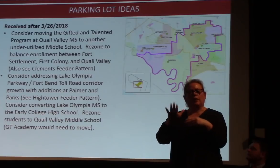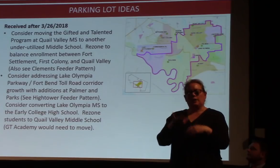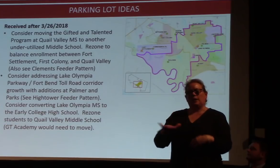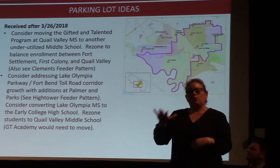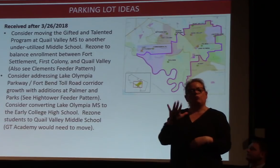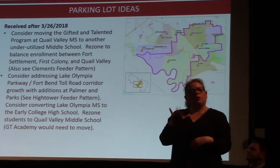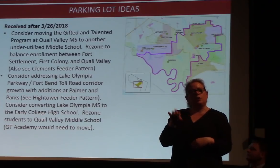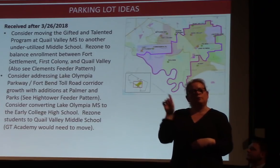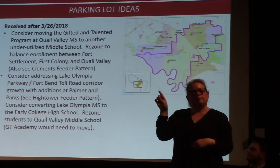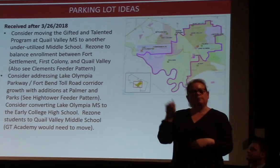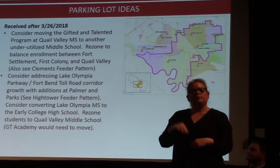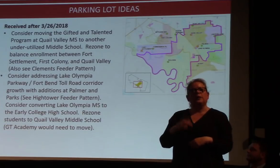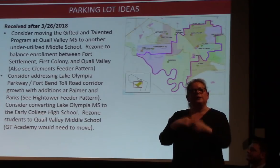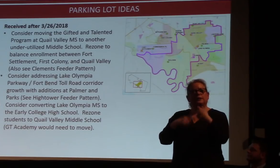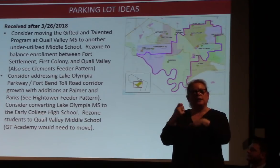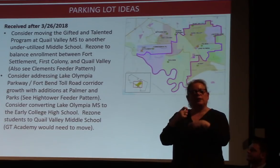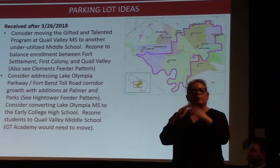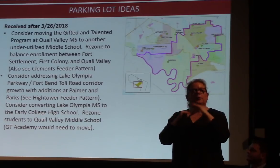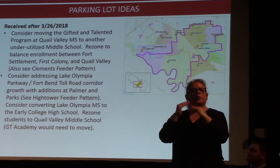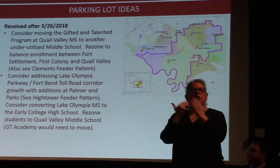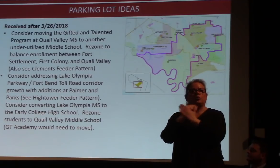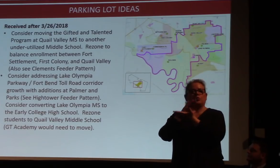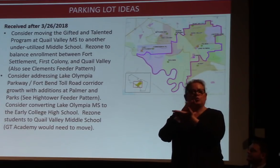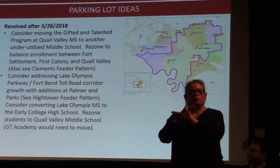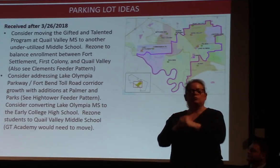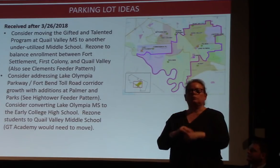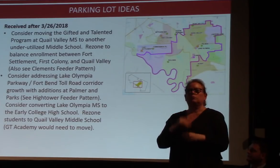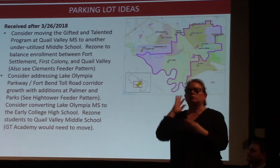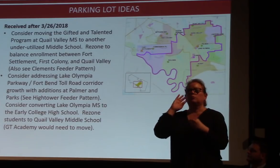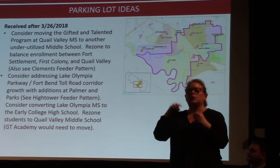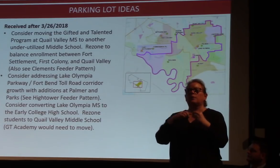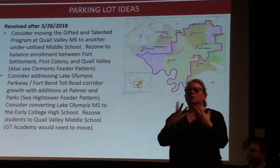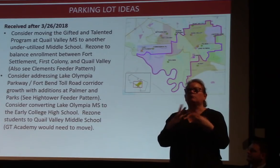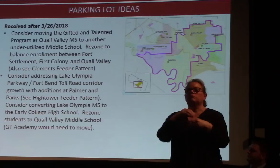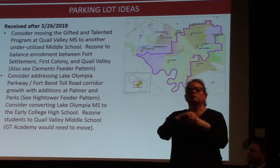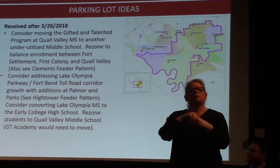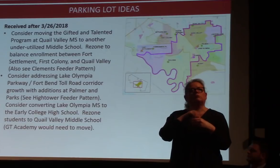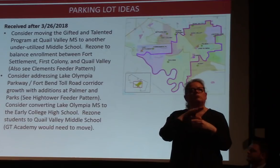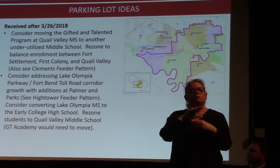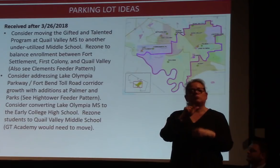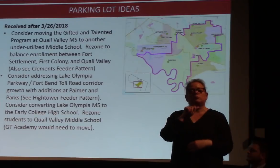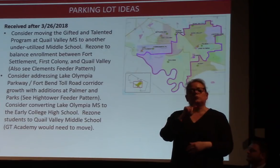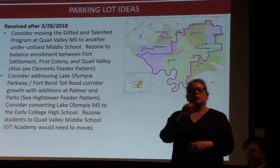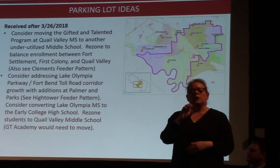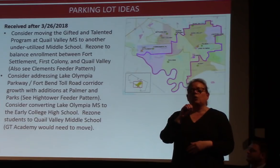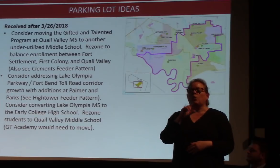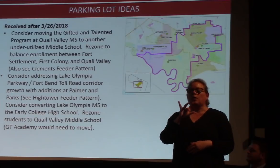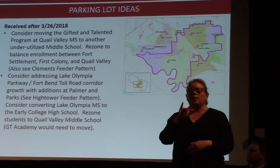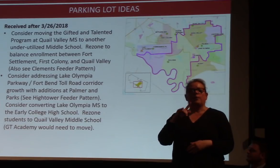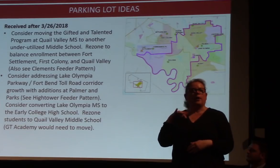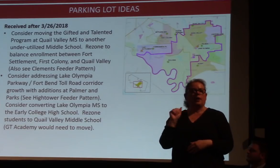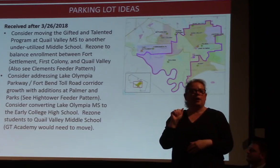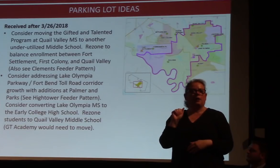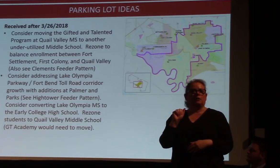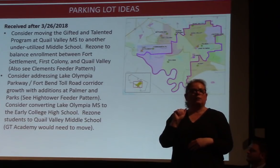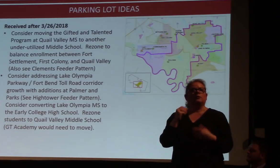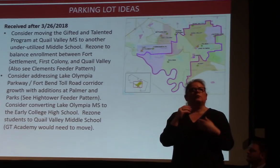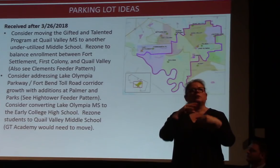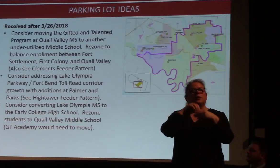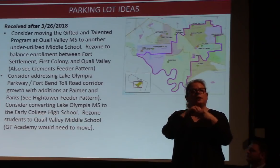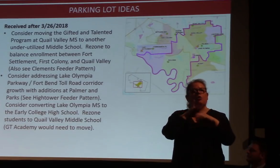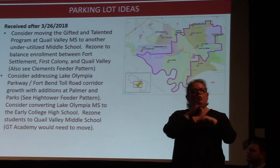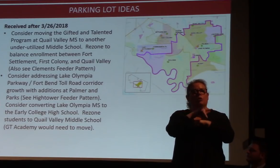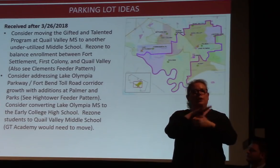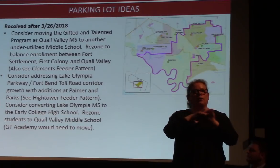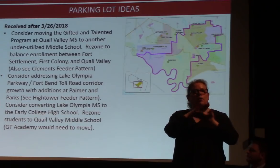instead of building a new school. Consider converting Lake Olympia Middle School into an early college high school and rezone students to Quail